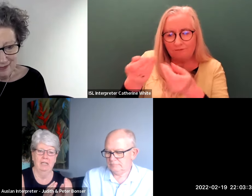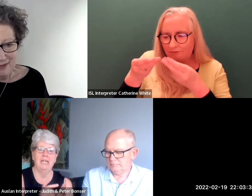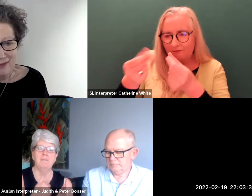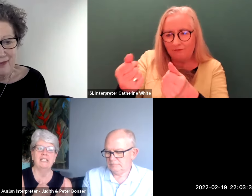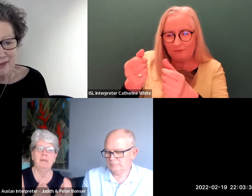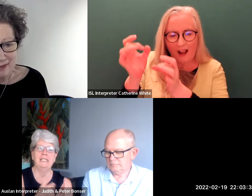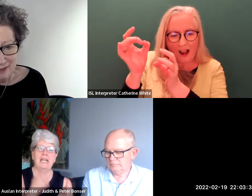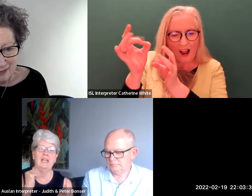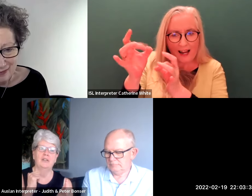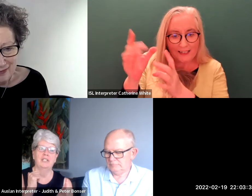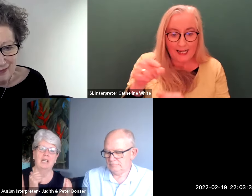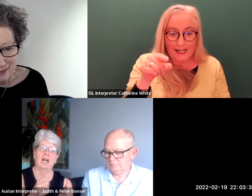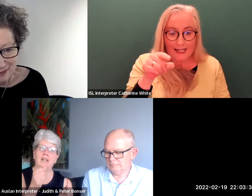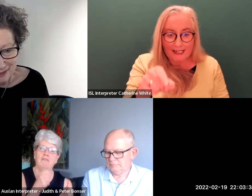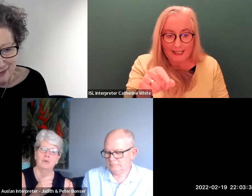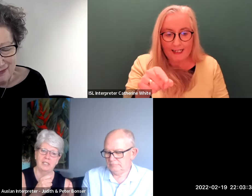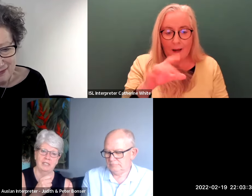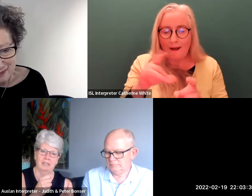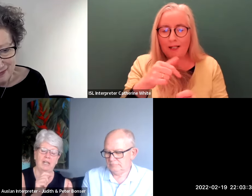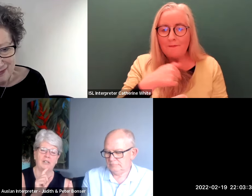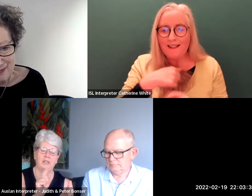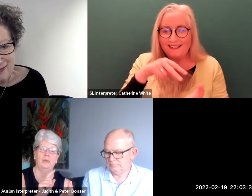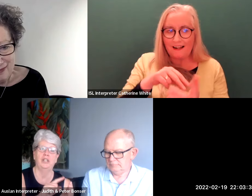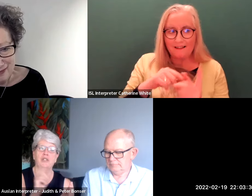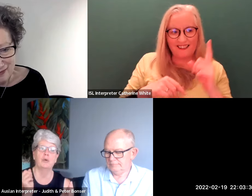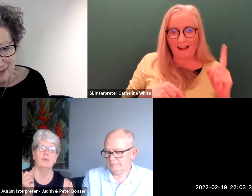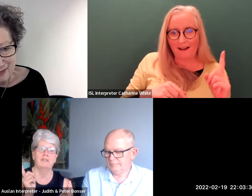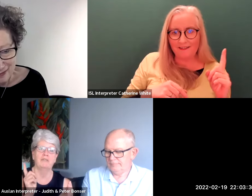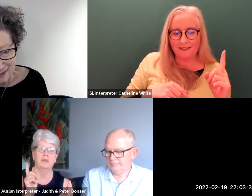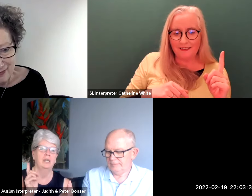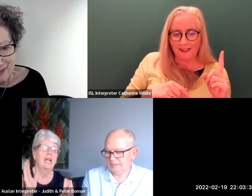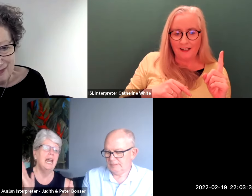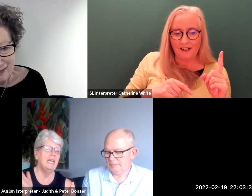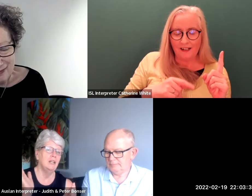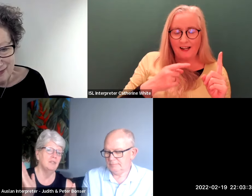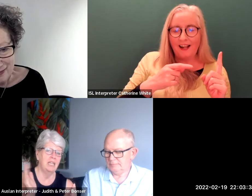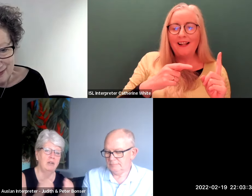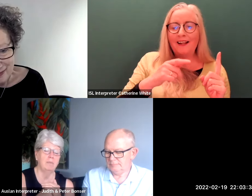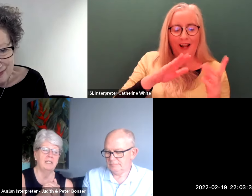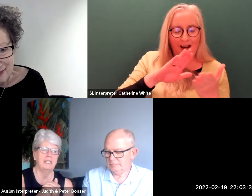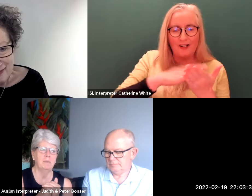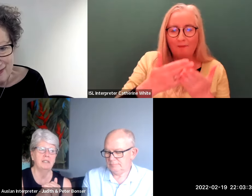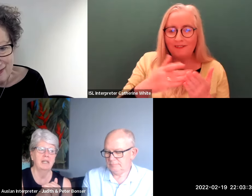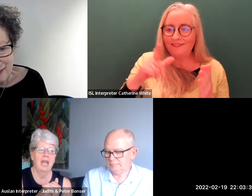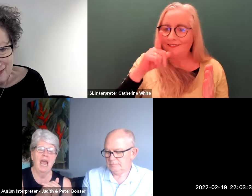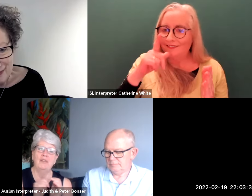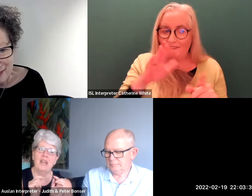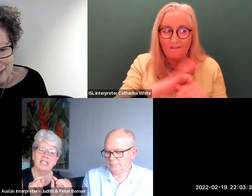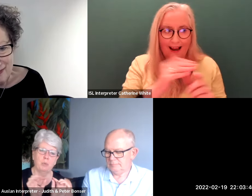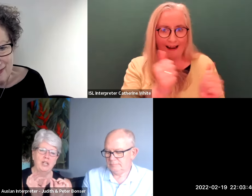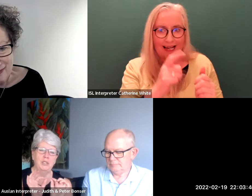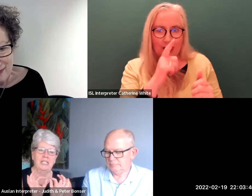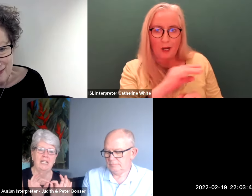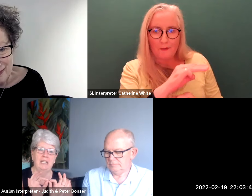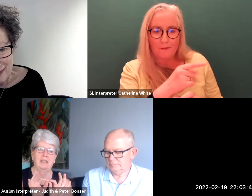and he makes me stand on the side and voice it like to interpret it for any of the hearing participants and